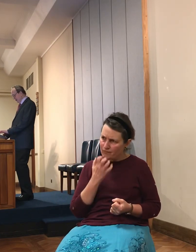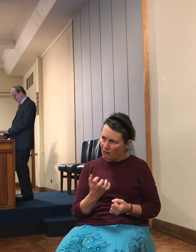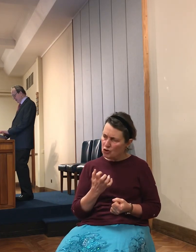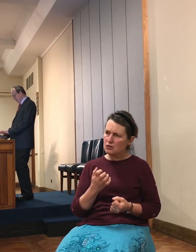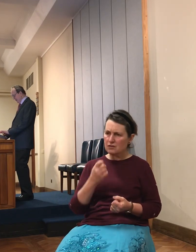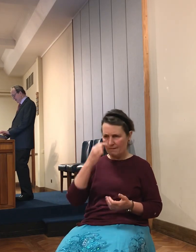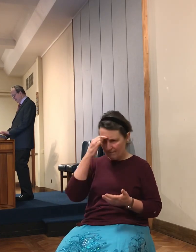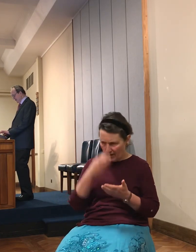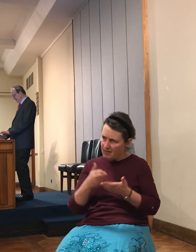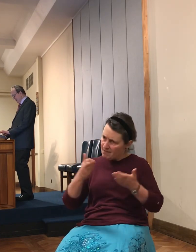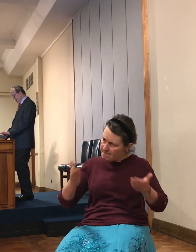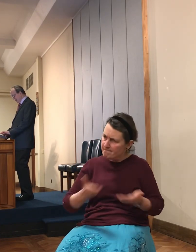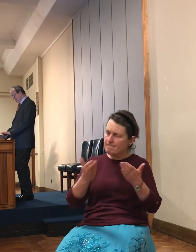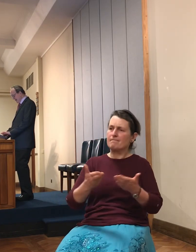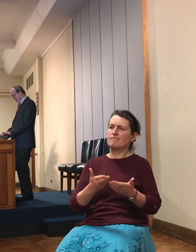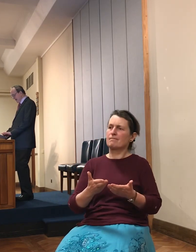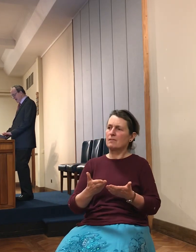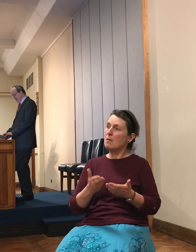the Christian life.